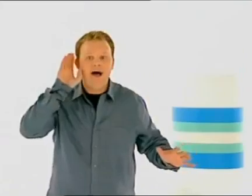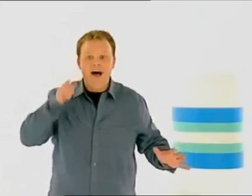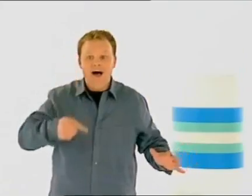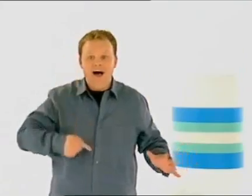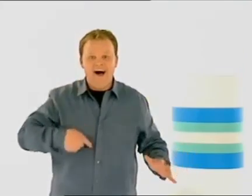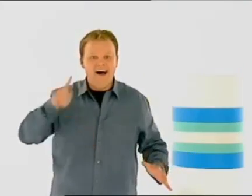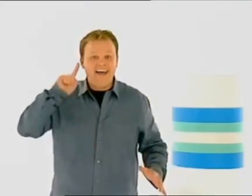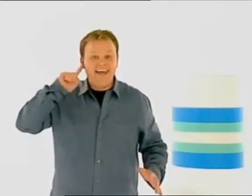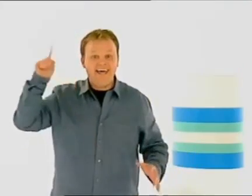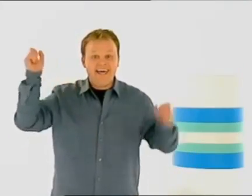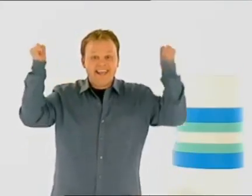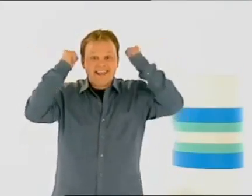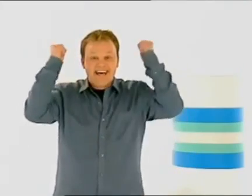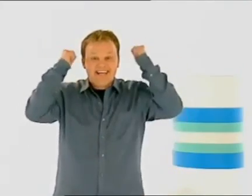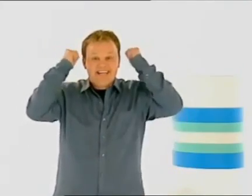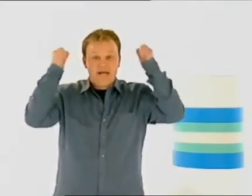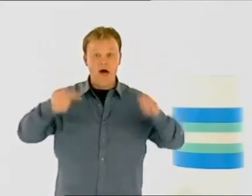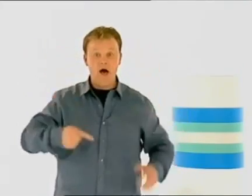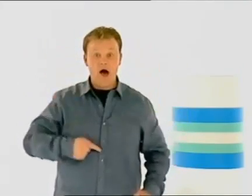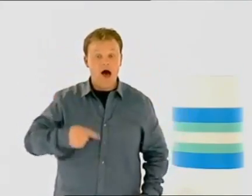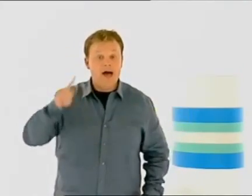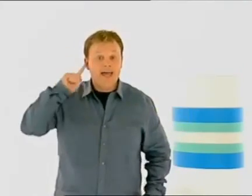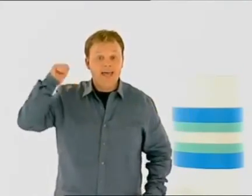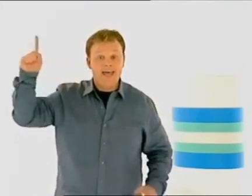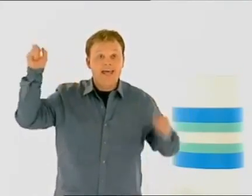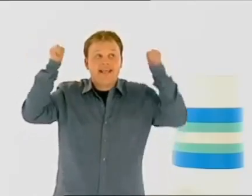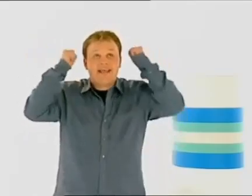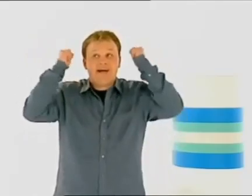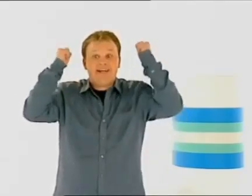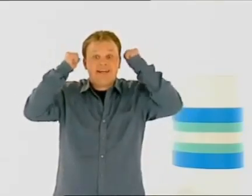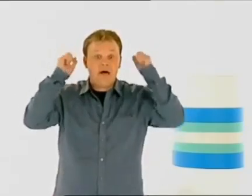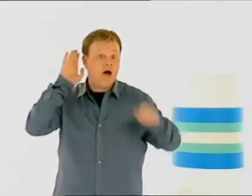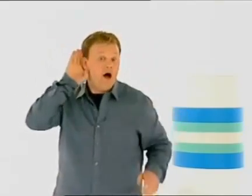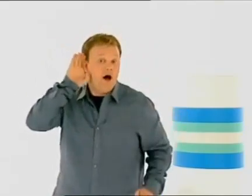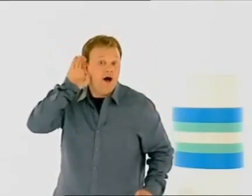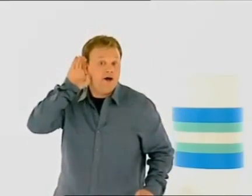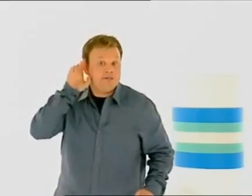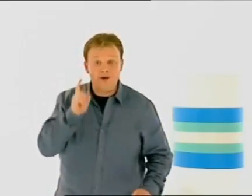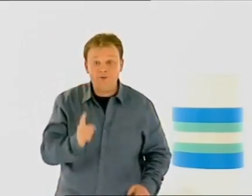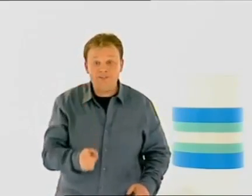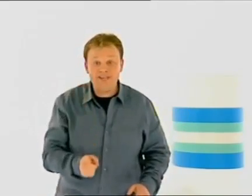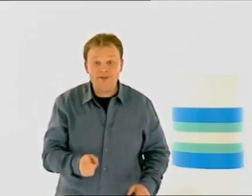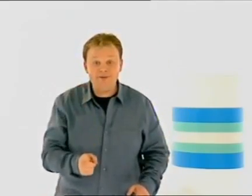I hear thunder. I hear thunder. Hark, don't you.